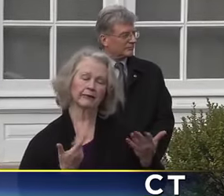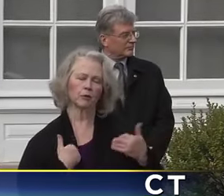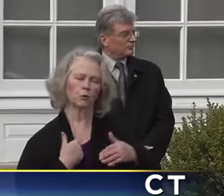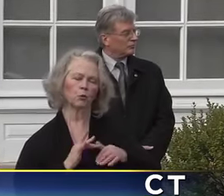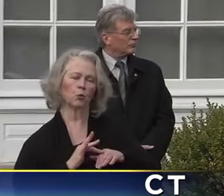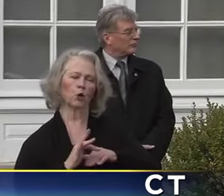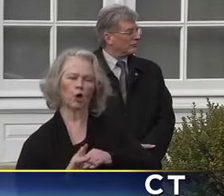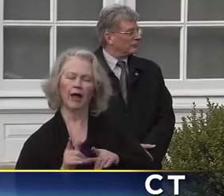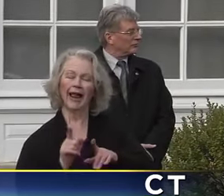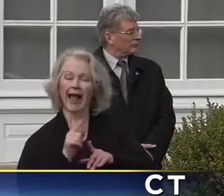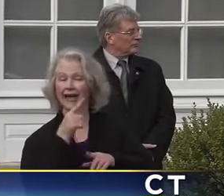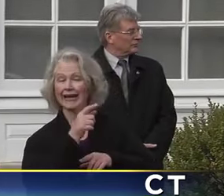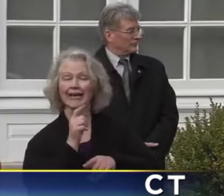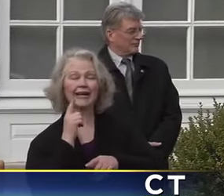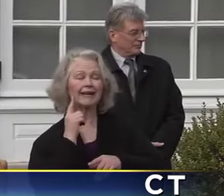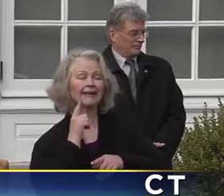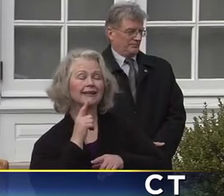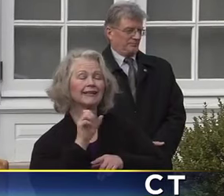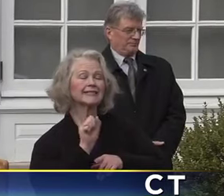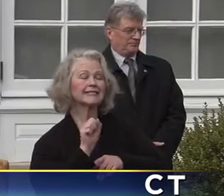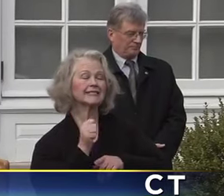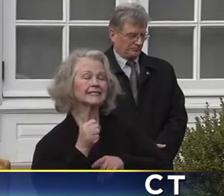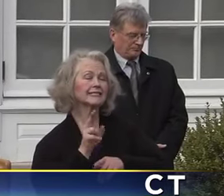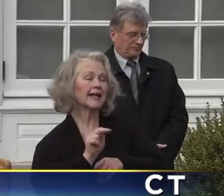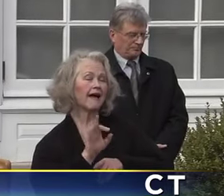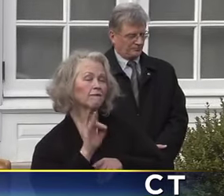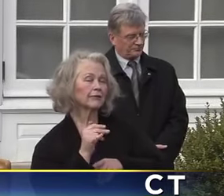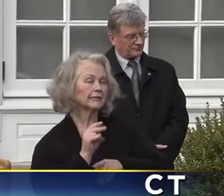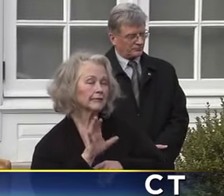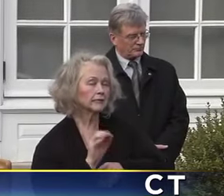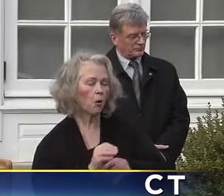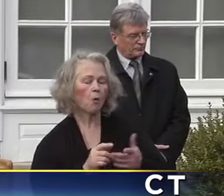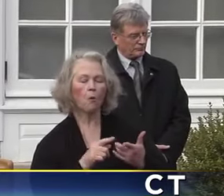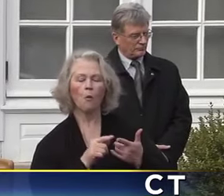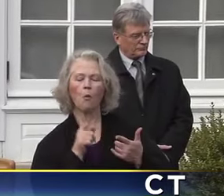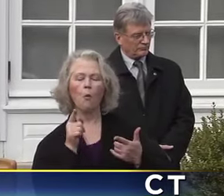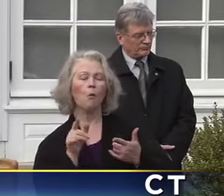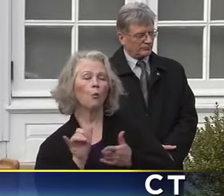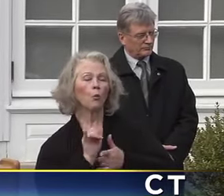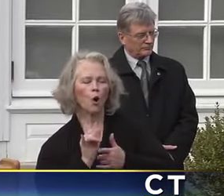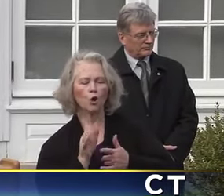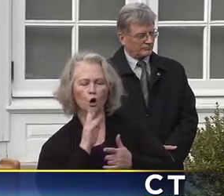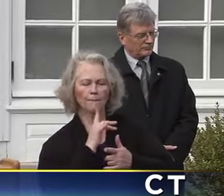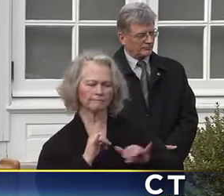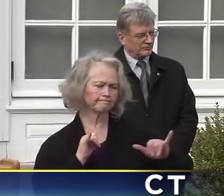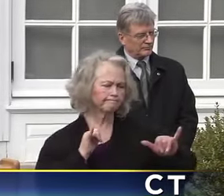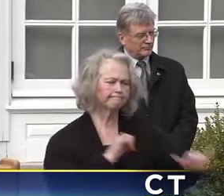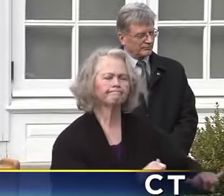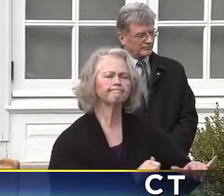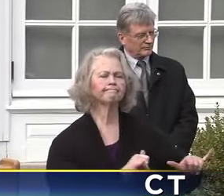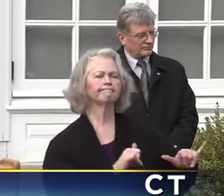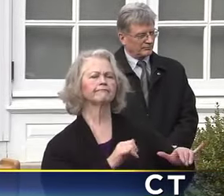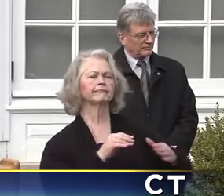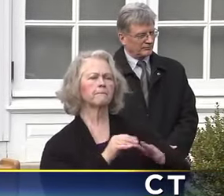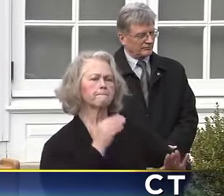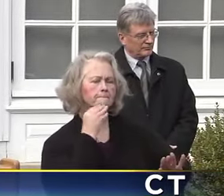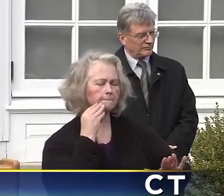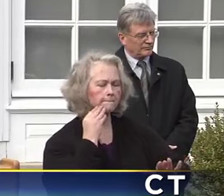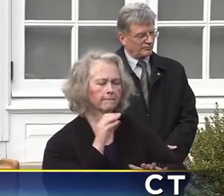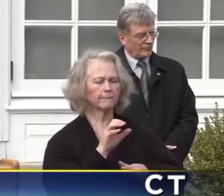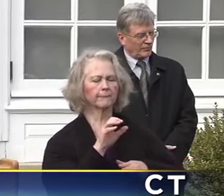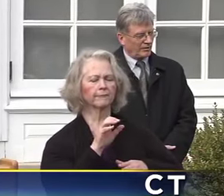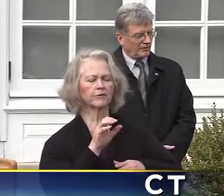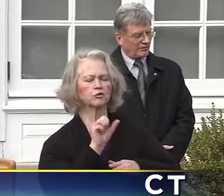San Francisco type things. New York City has been talking about shelter in place. Obviously, there have been more drastic